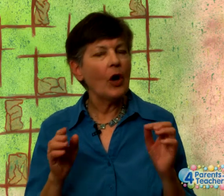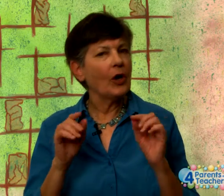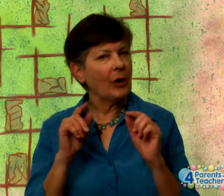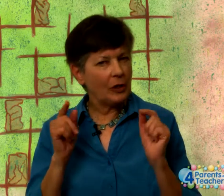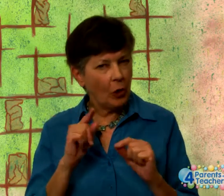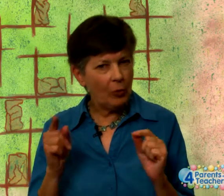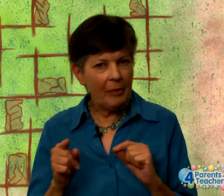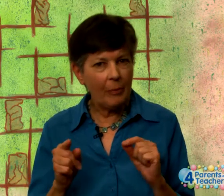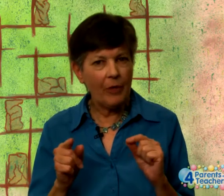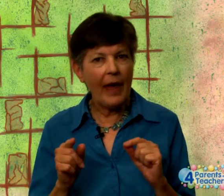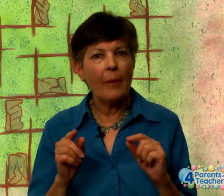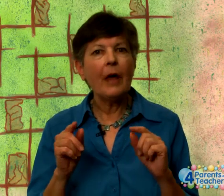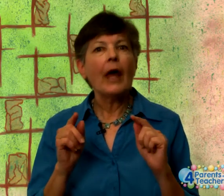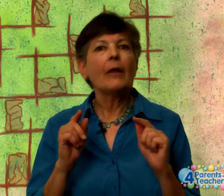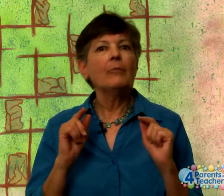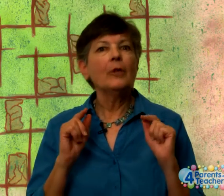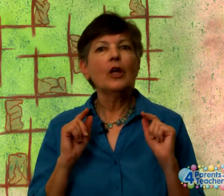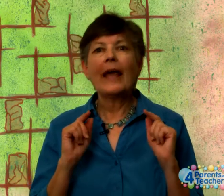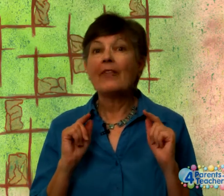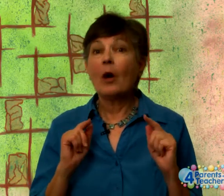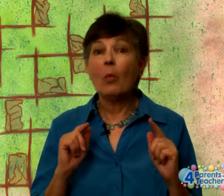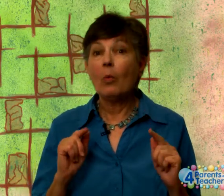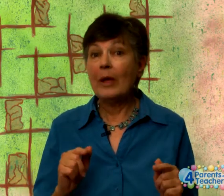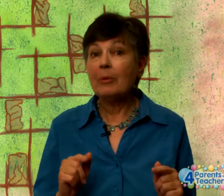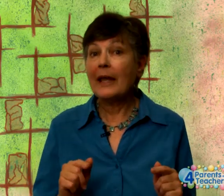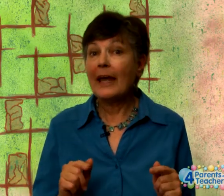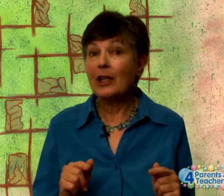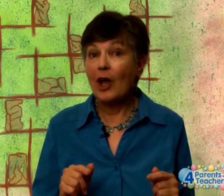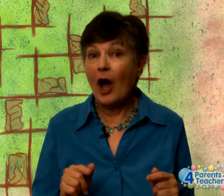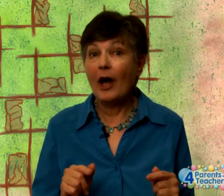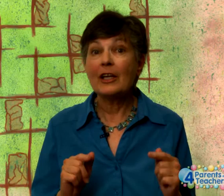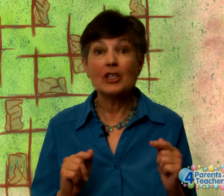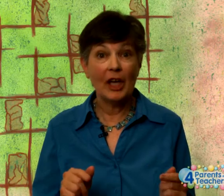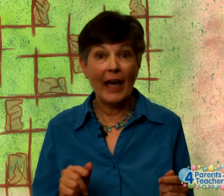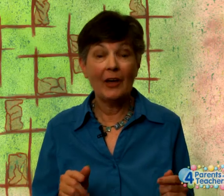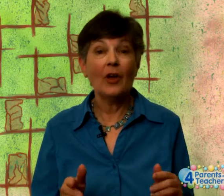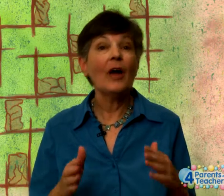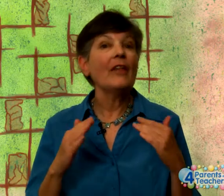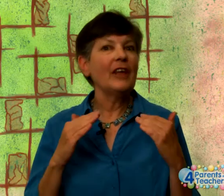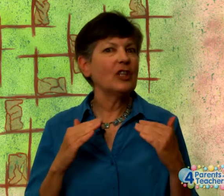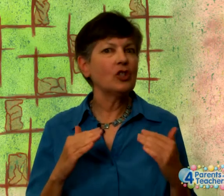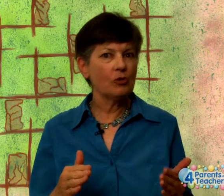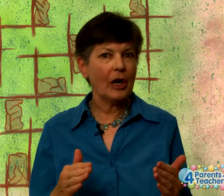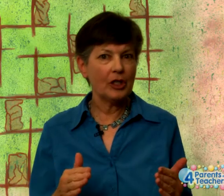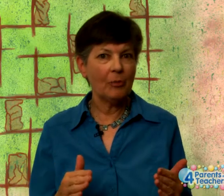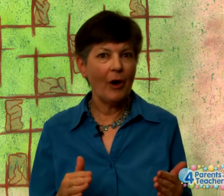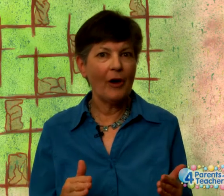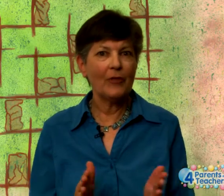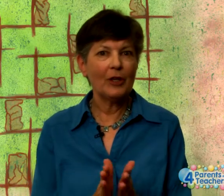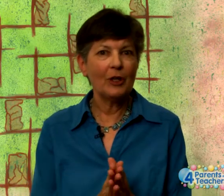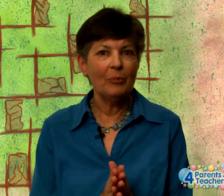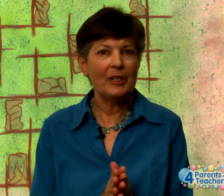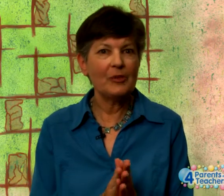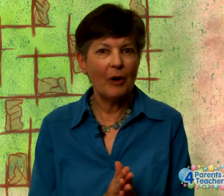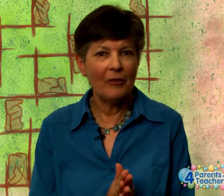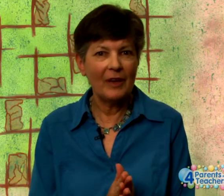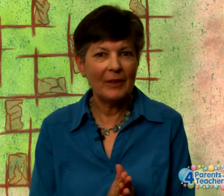Or you don't remember them. Look at the We play along channel. The instruction part for Little Miss Muffet.